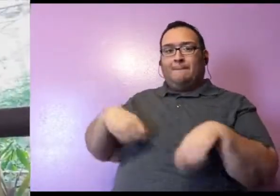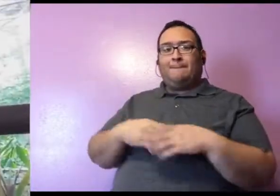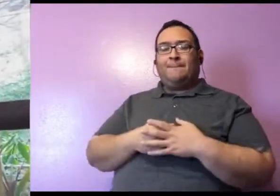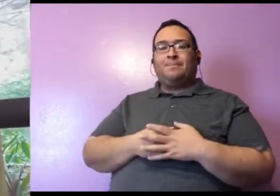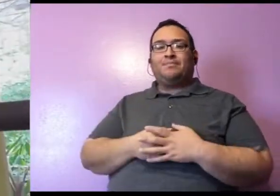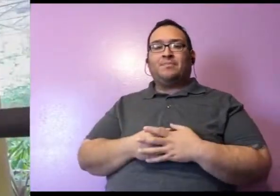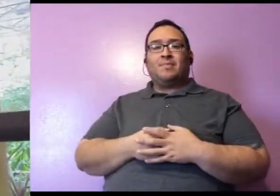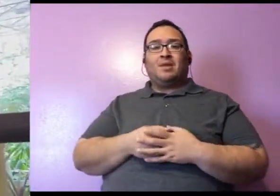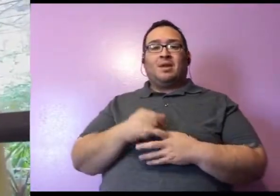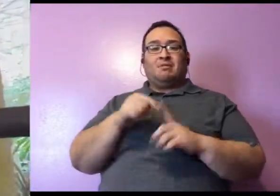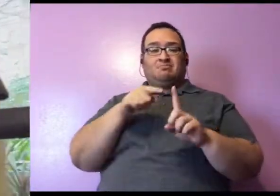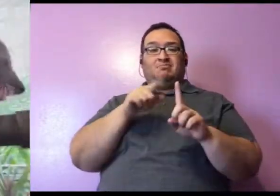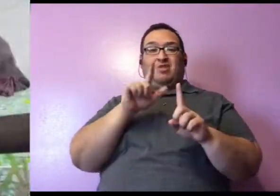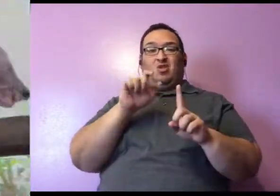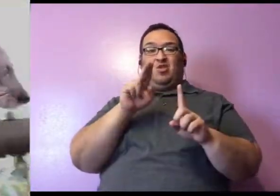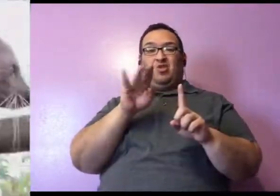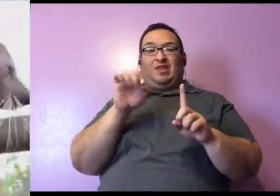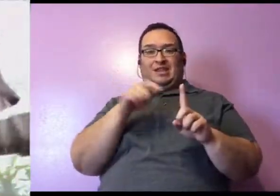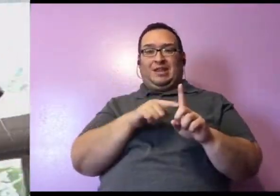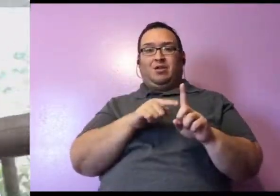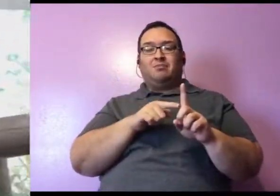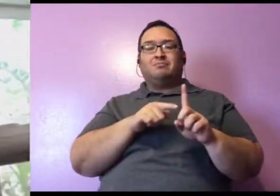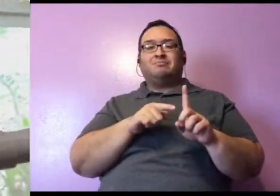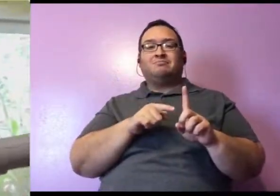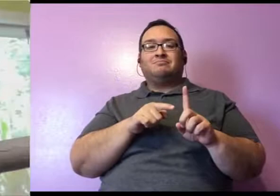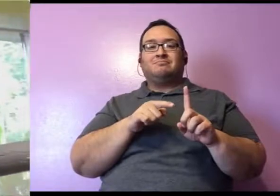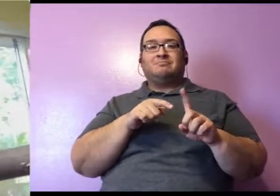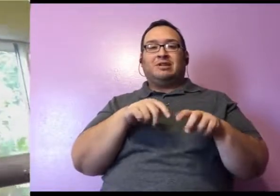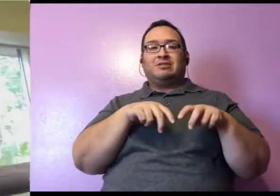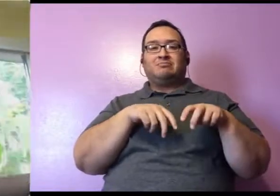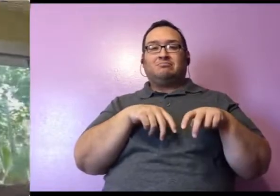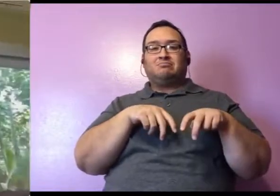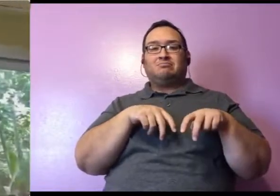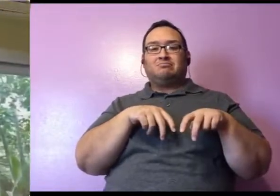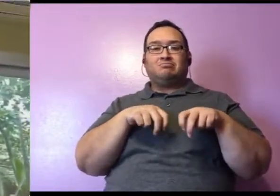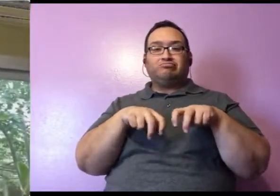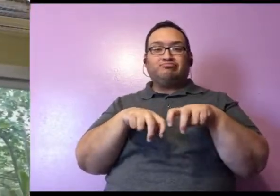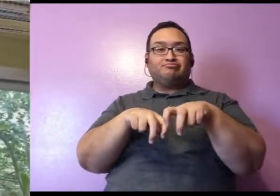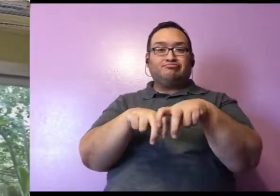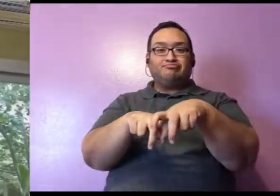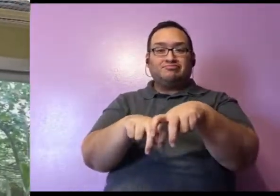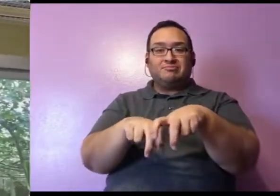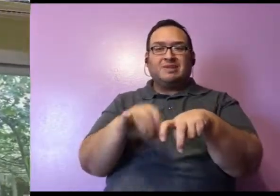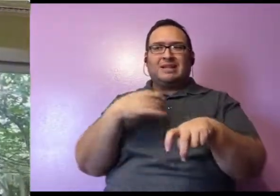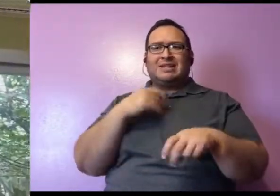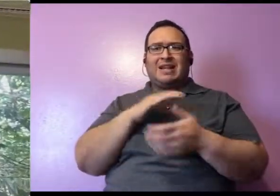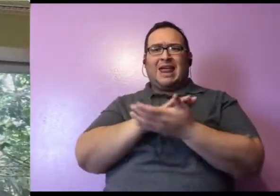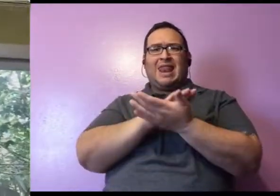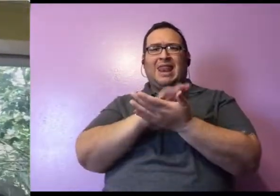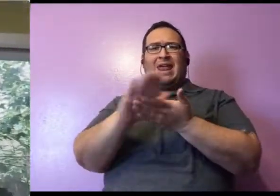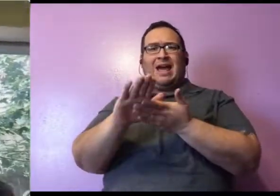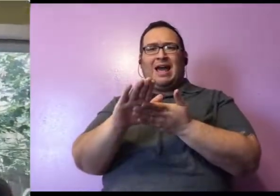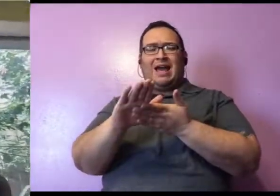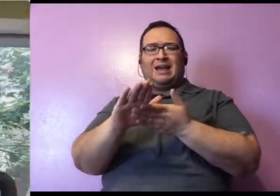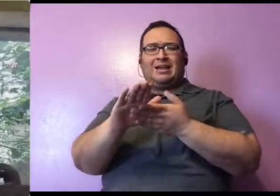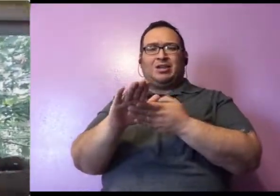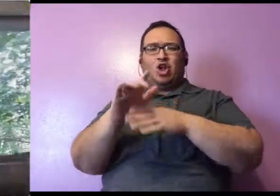Now, as Lucille is wandering around, I talked about this just a minute ago, but she has this really nice, long, strong